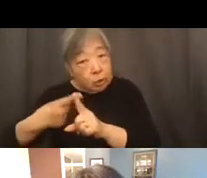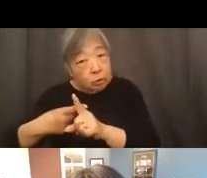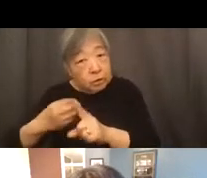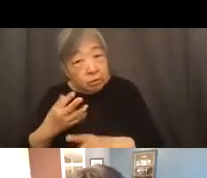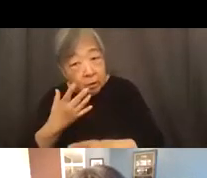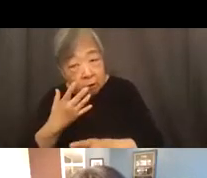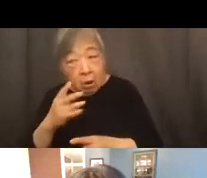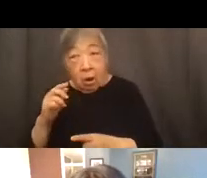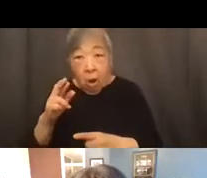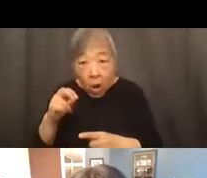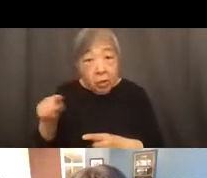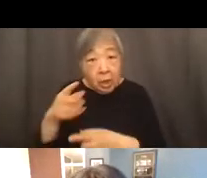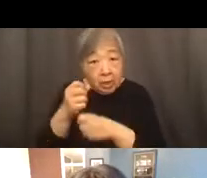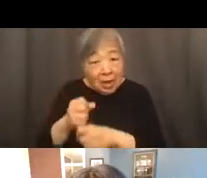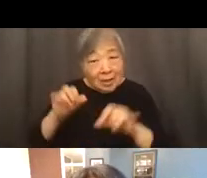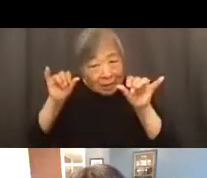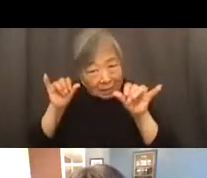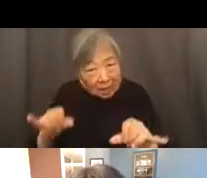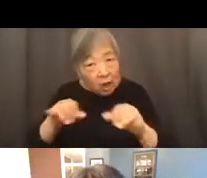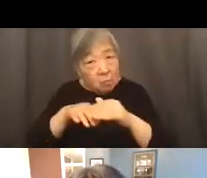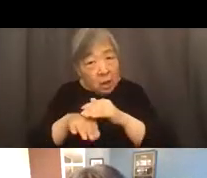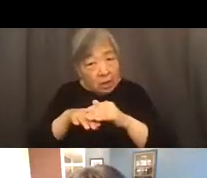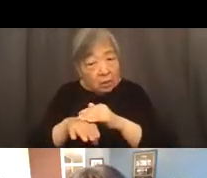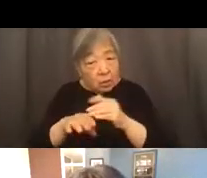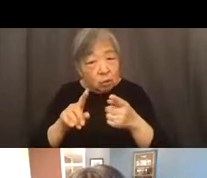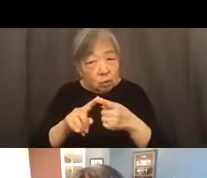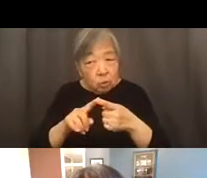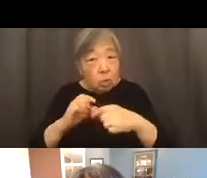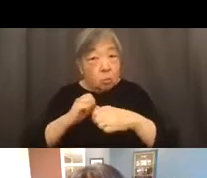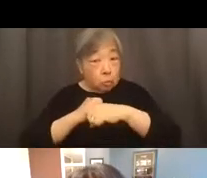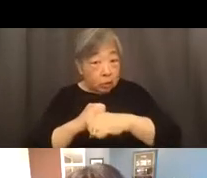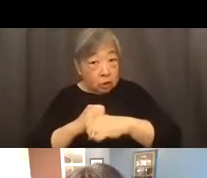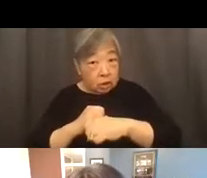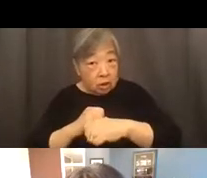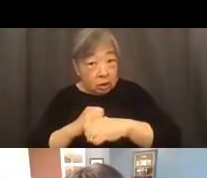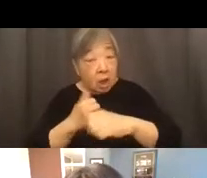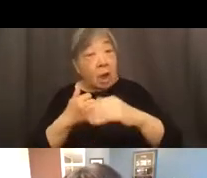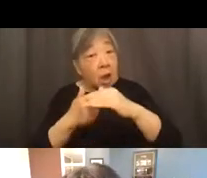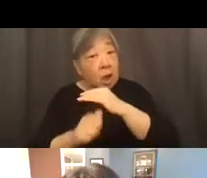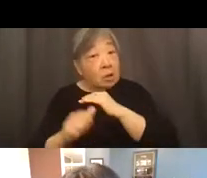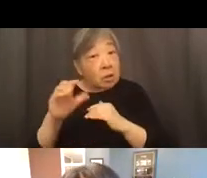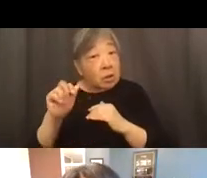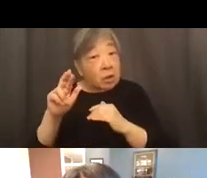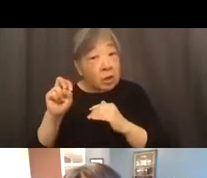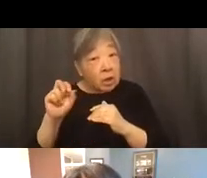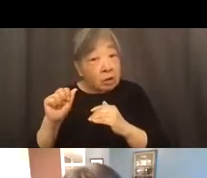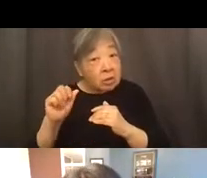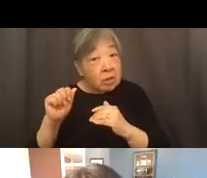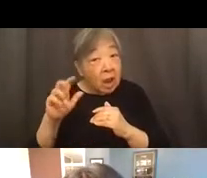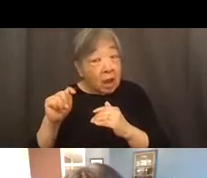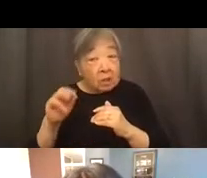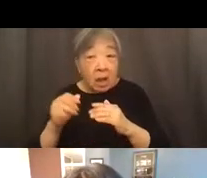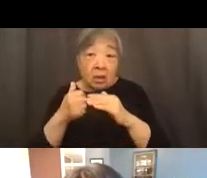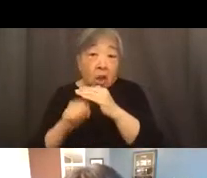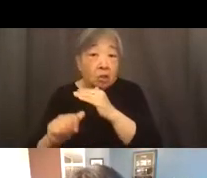are getting the same access to protections under the CARES Act and under the